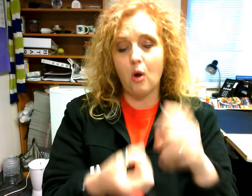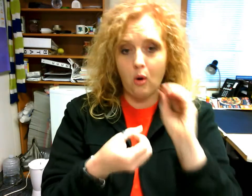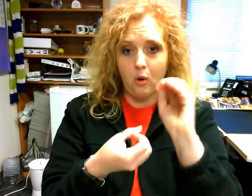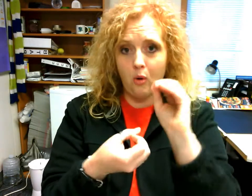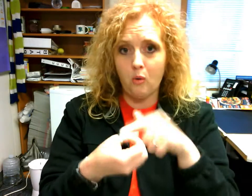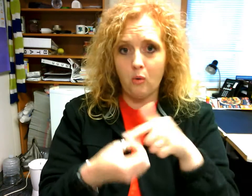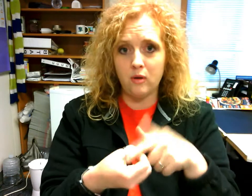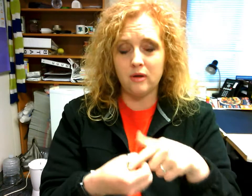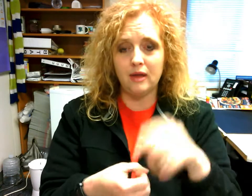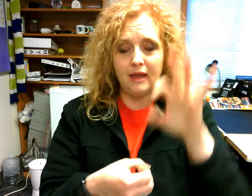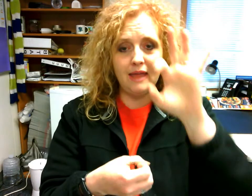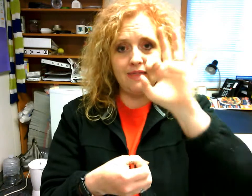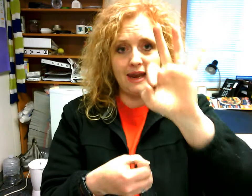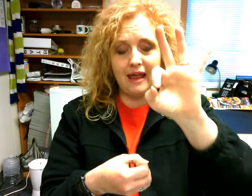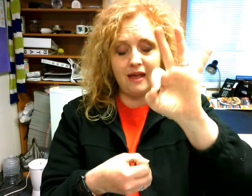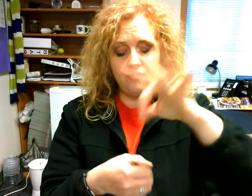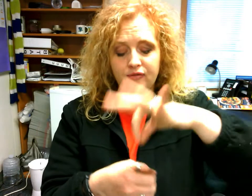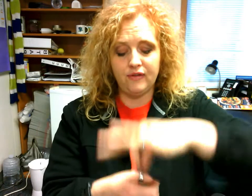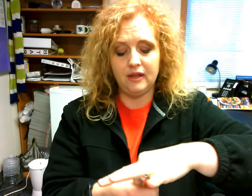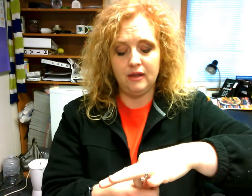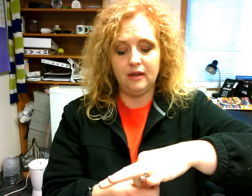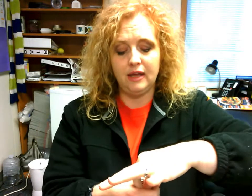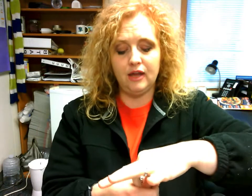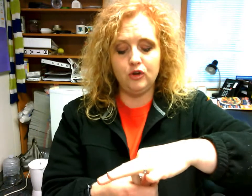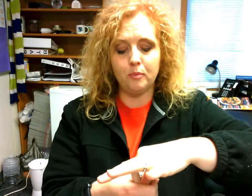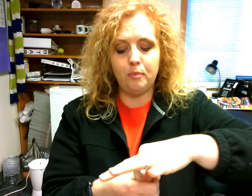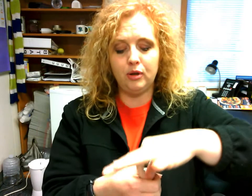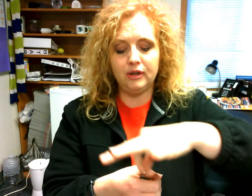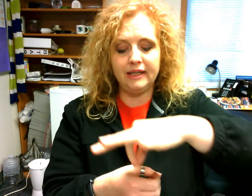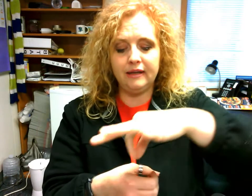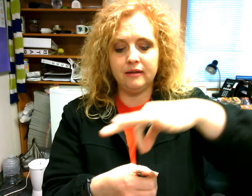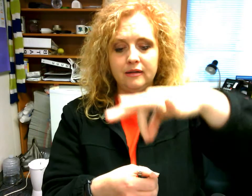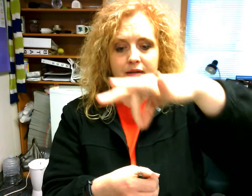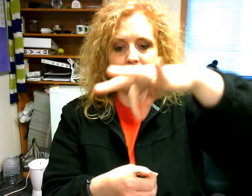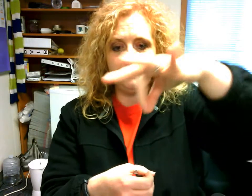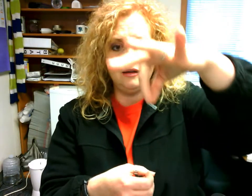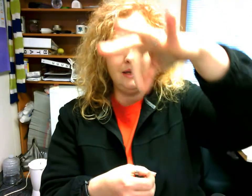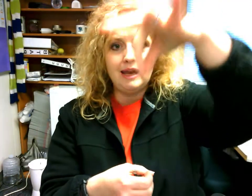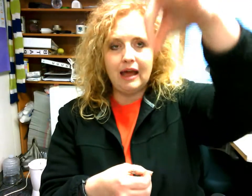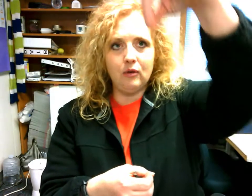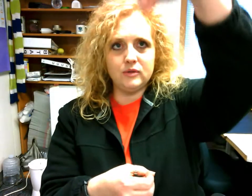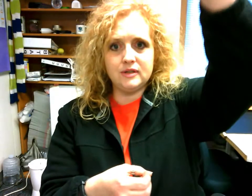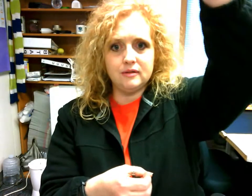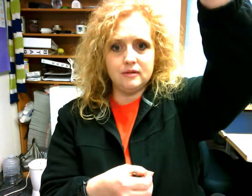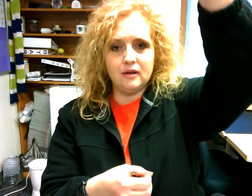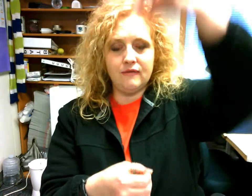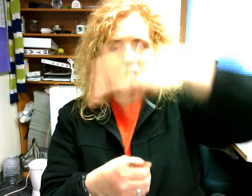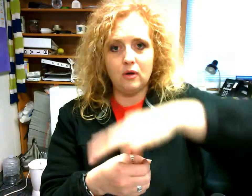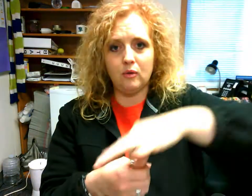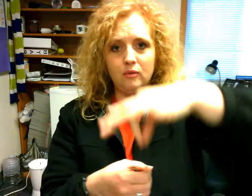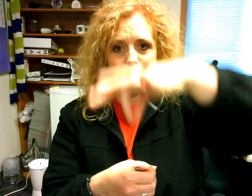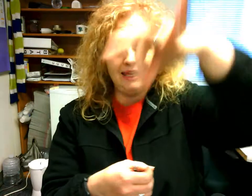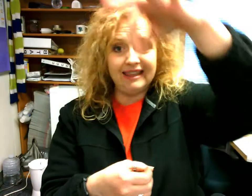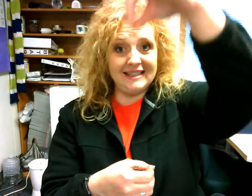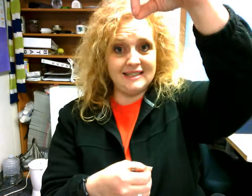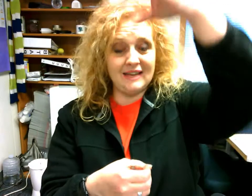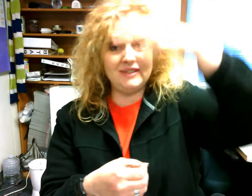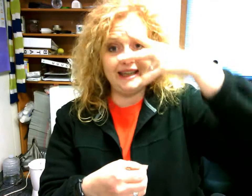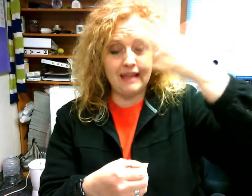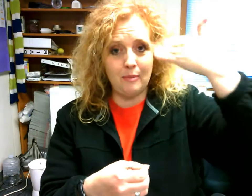O and then an F and you're pulling it out of the O like this I've seen that